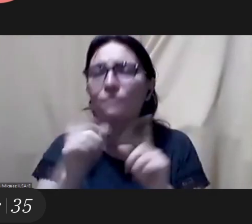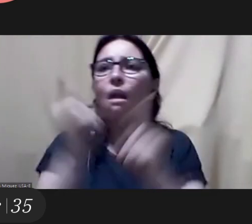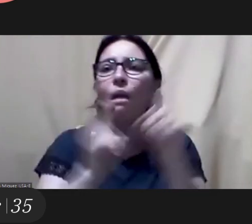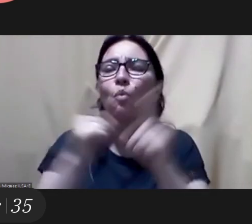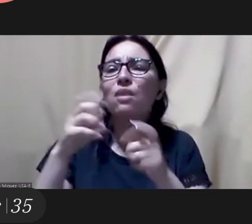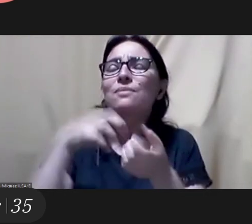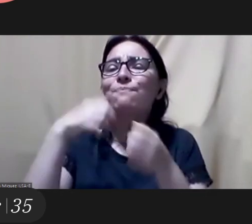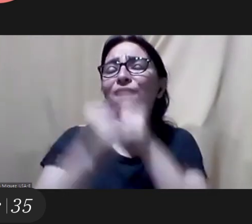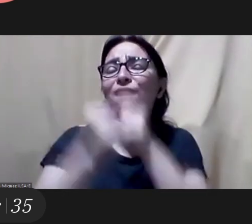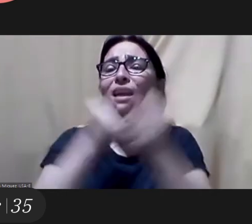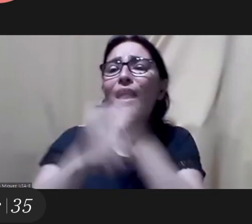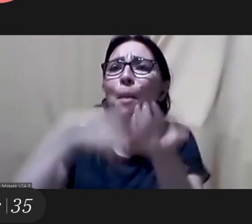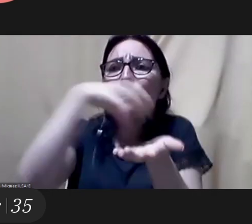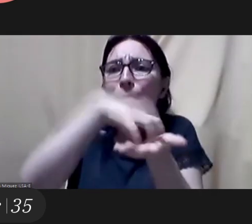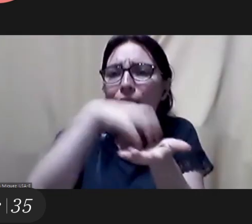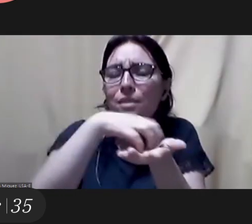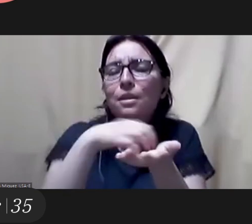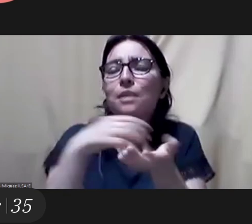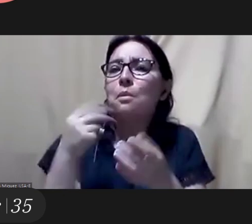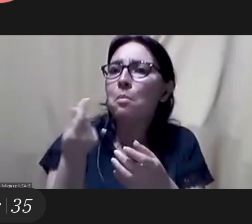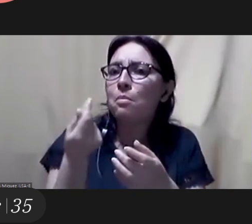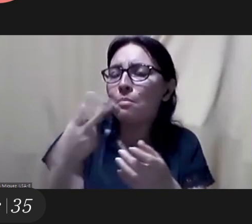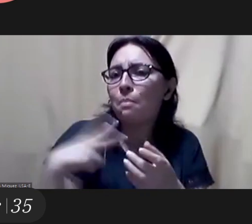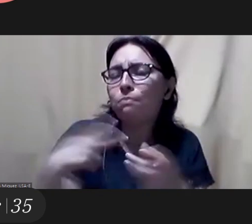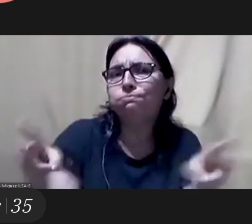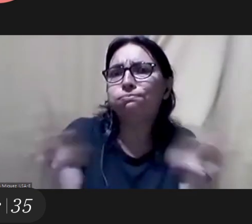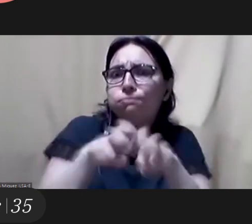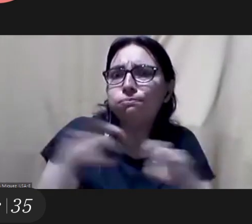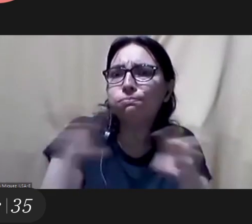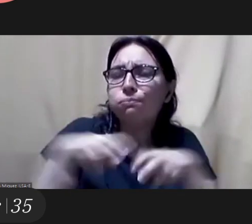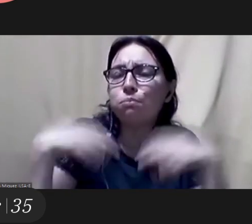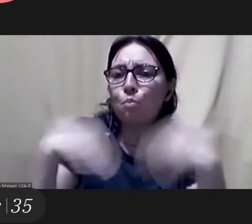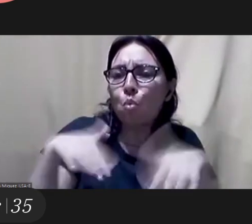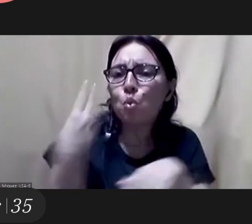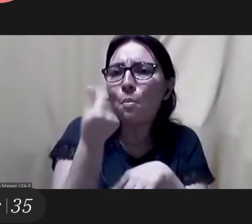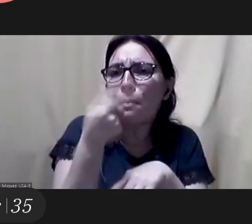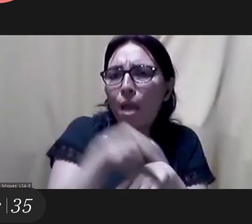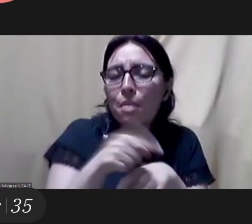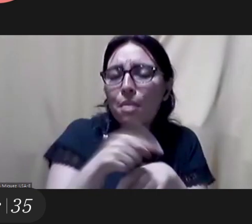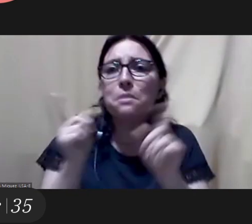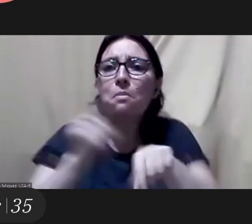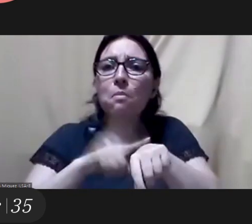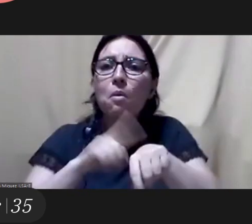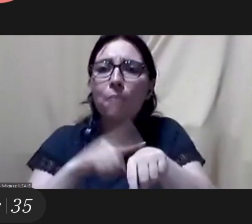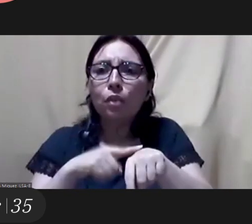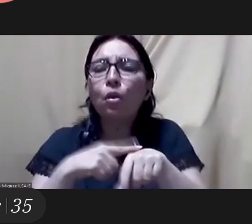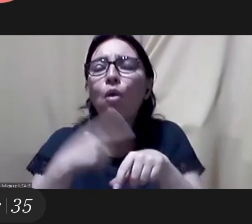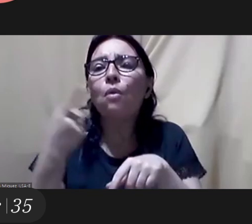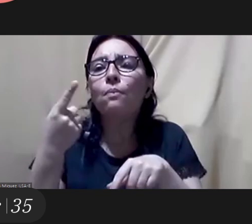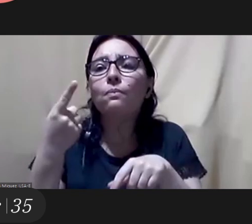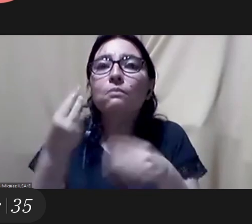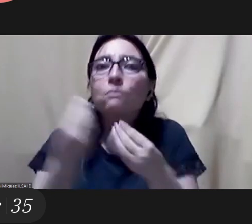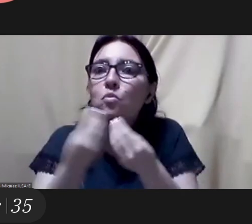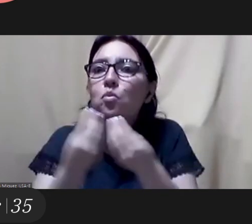in companies, for example, that's become richer. And at the same time, there are a lot of